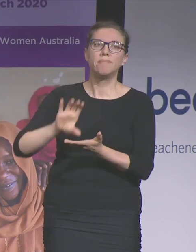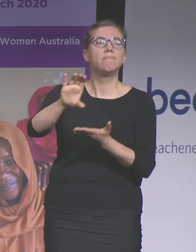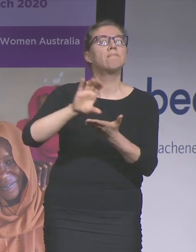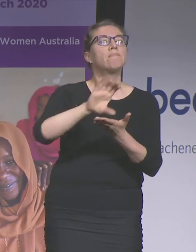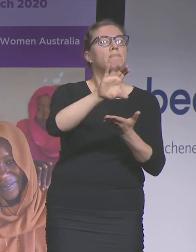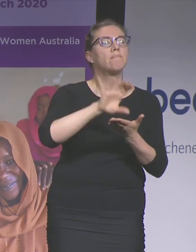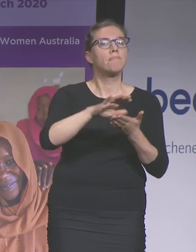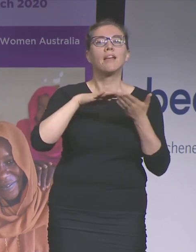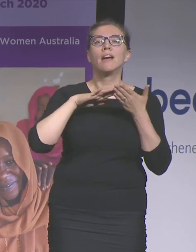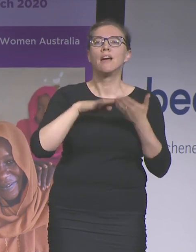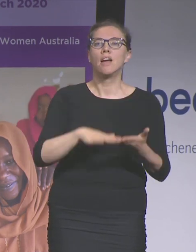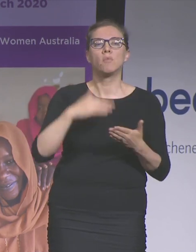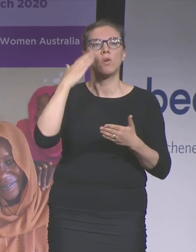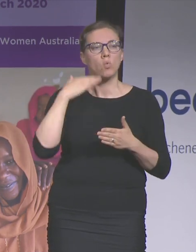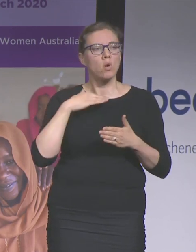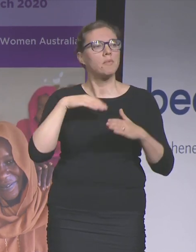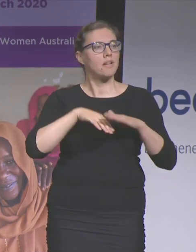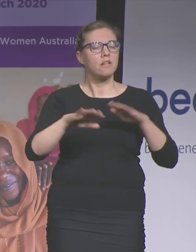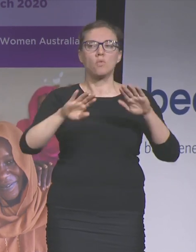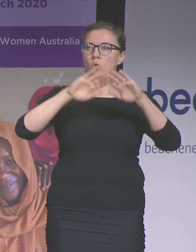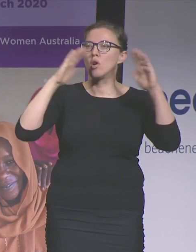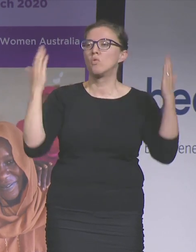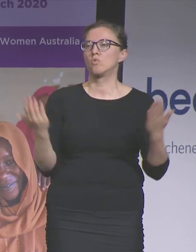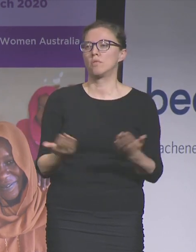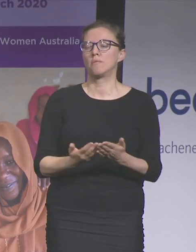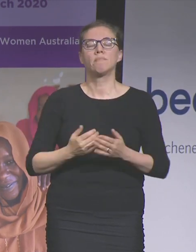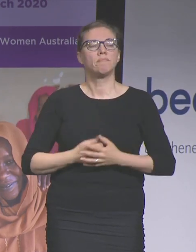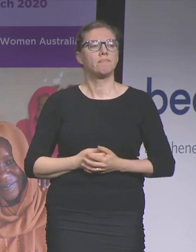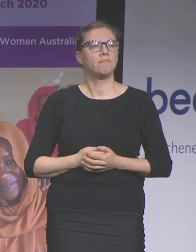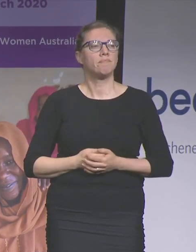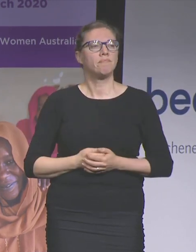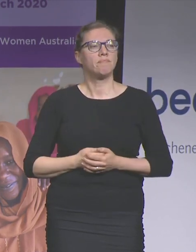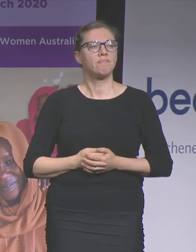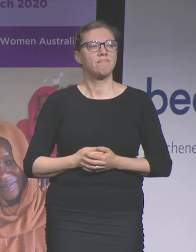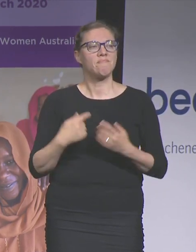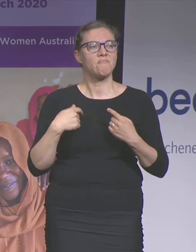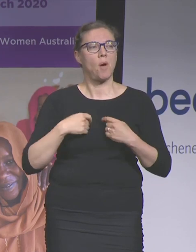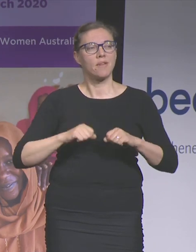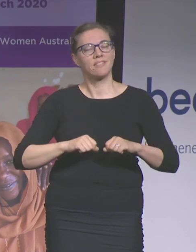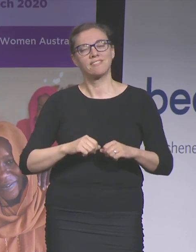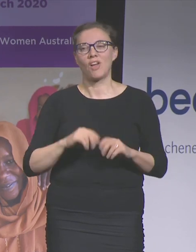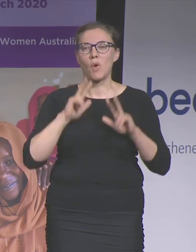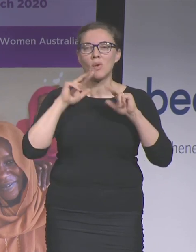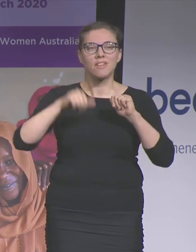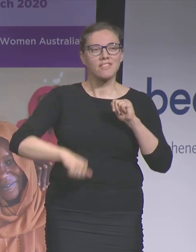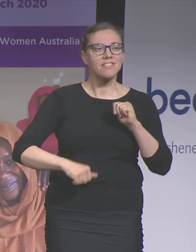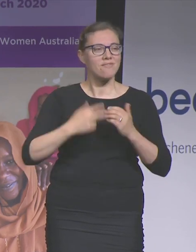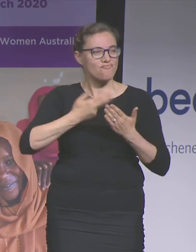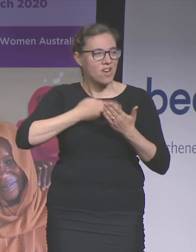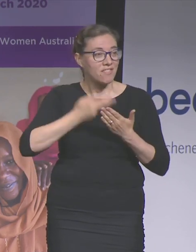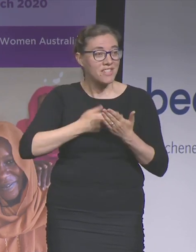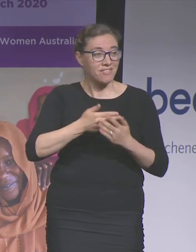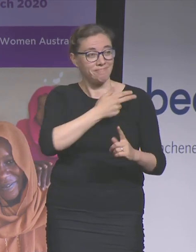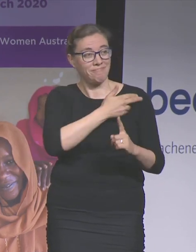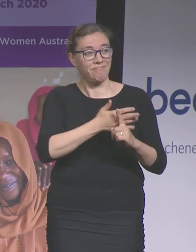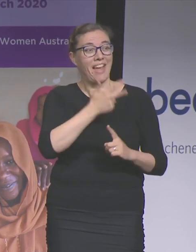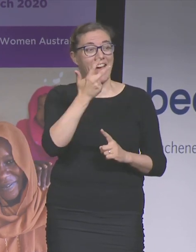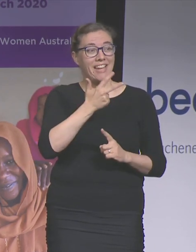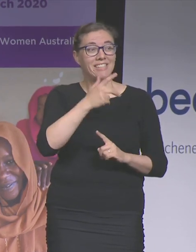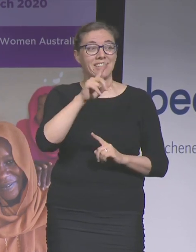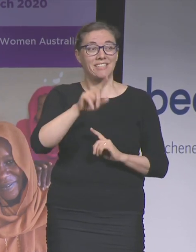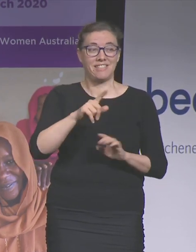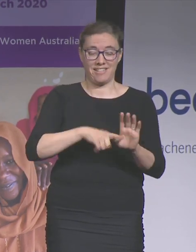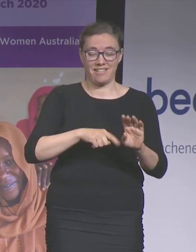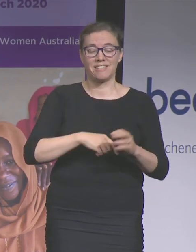region. As Sonia said, this is my 18th year hosting this breakfast. Last year we raised $60,000